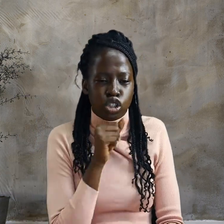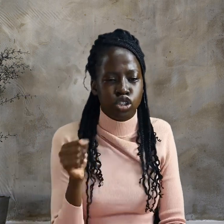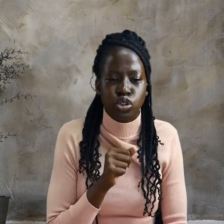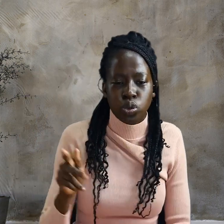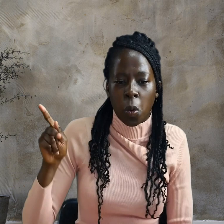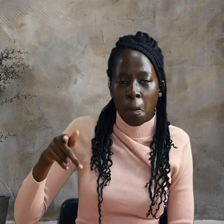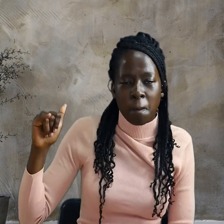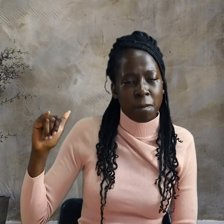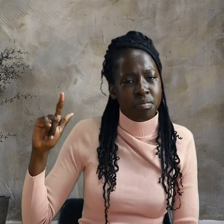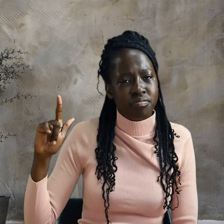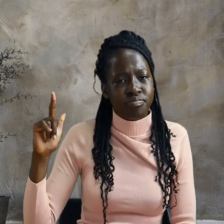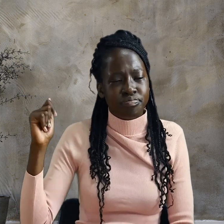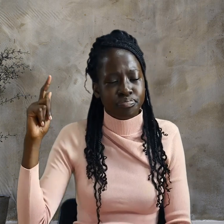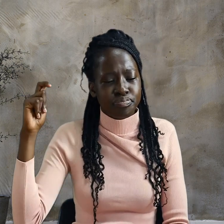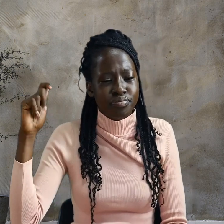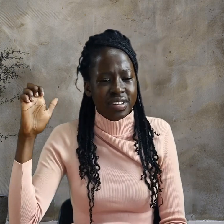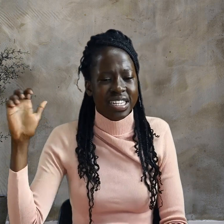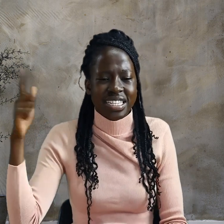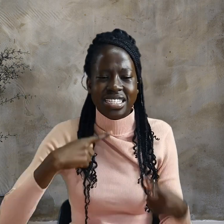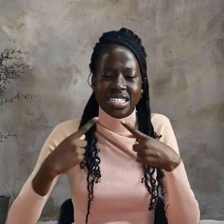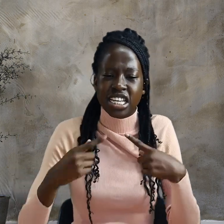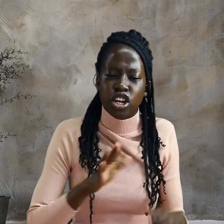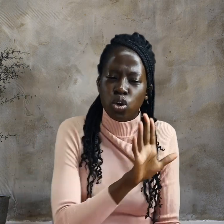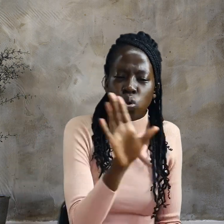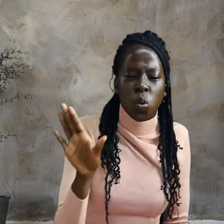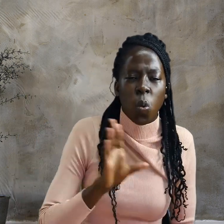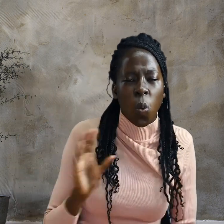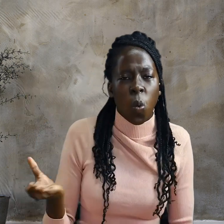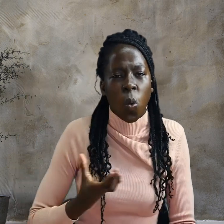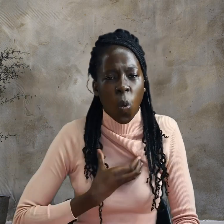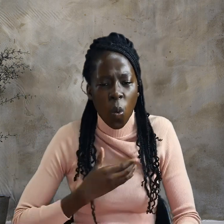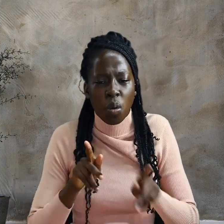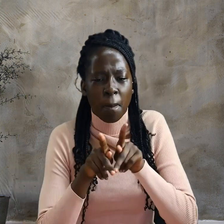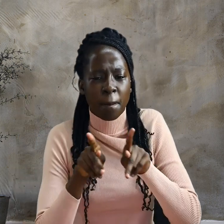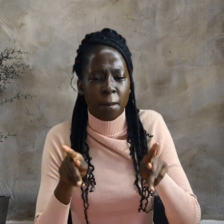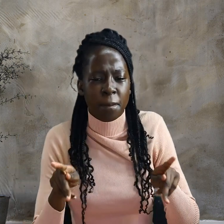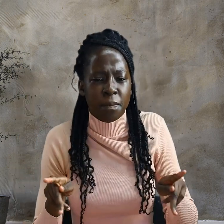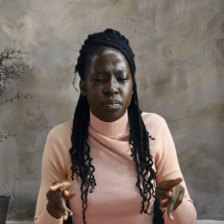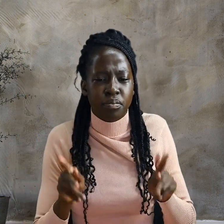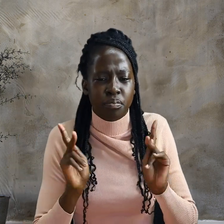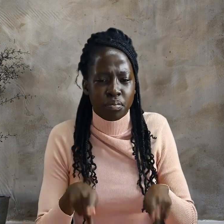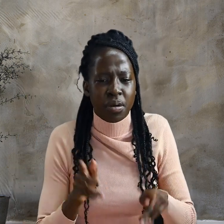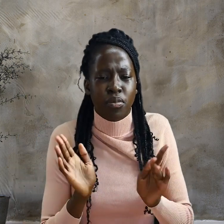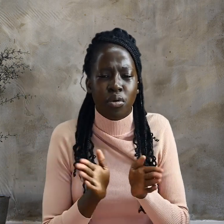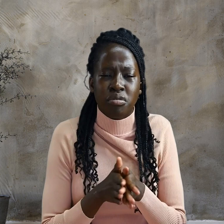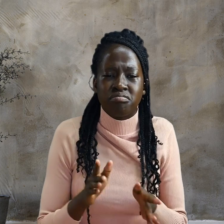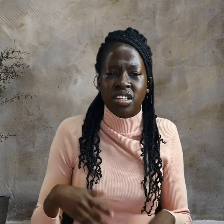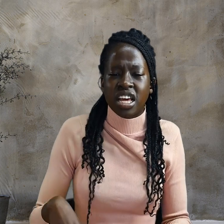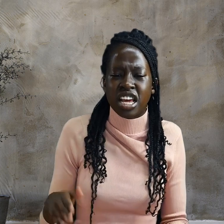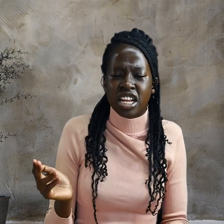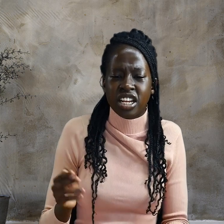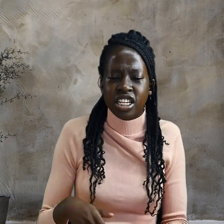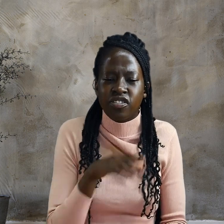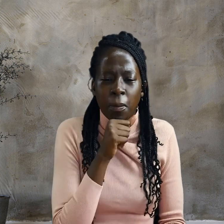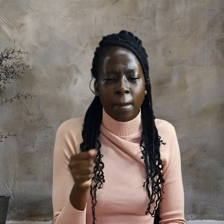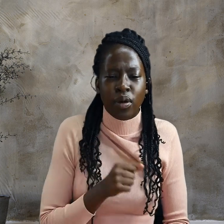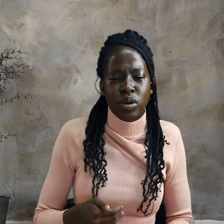your own people and chief priests handed you over to me. What is it you have done? Jesus